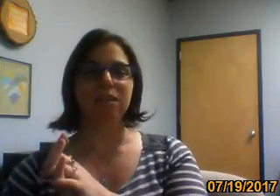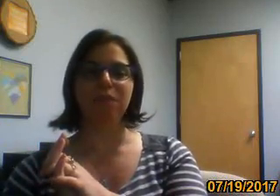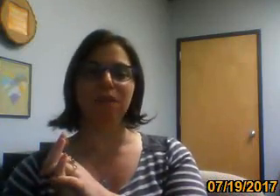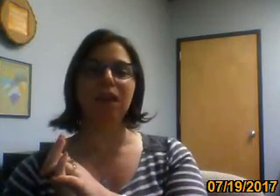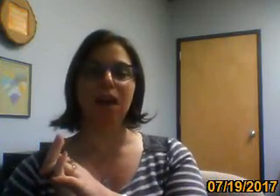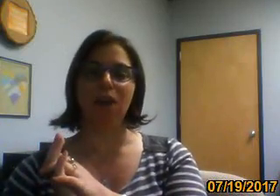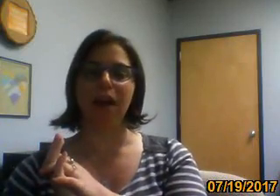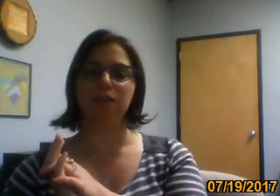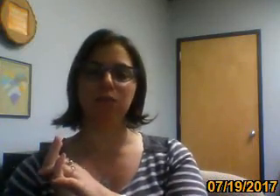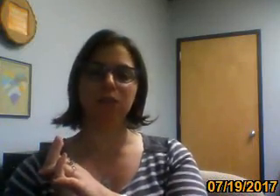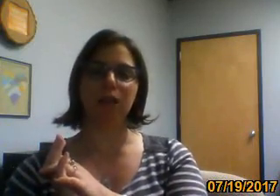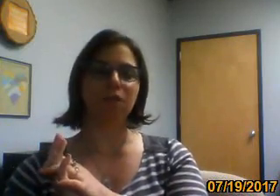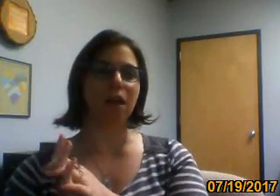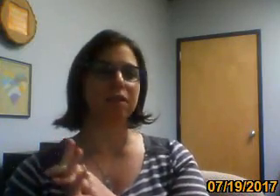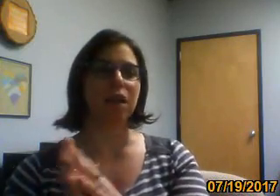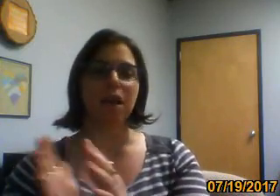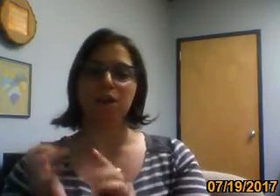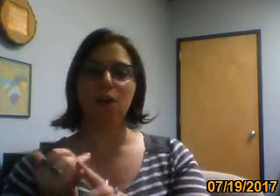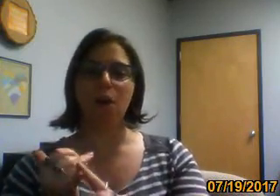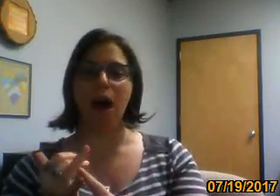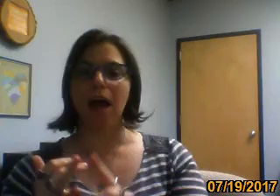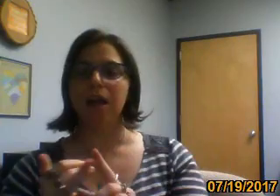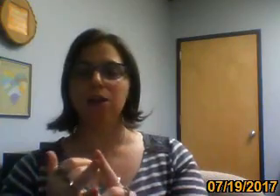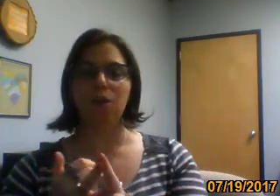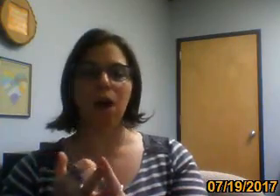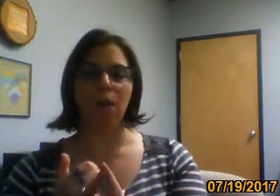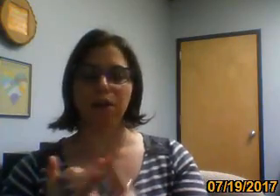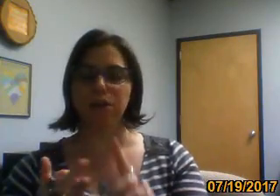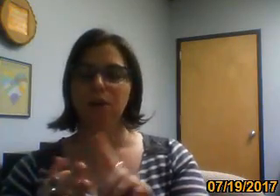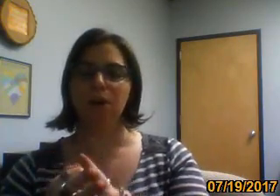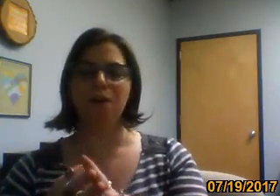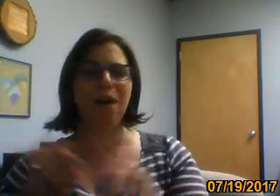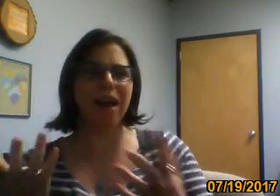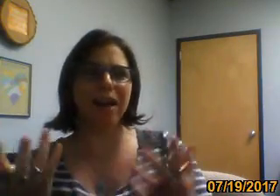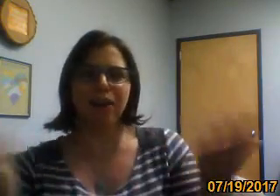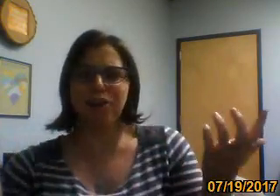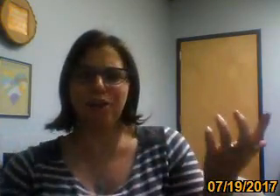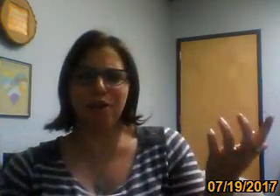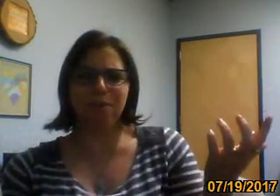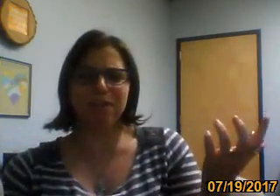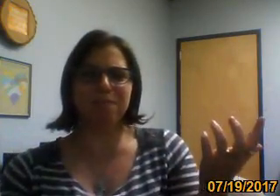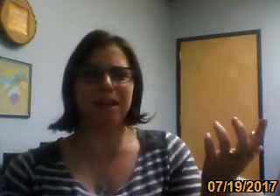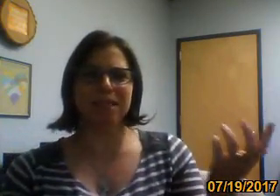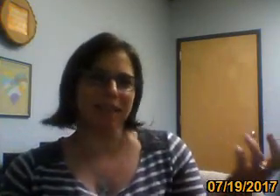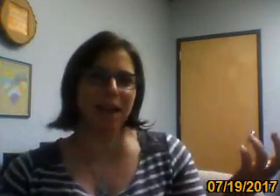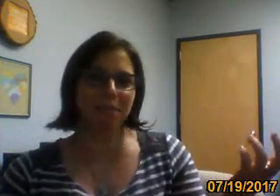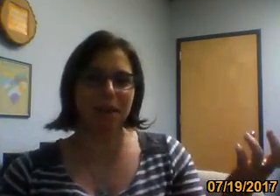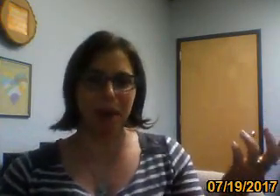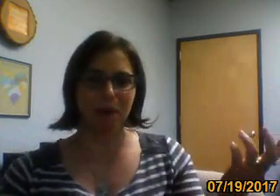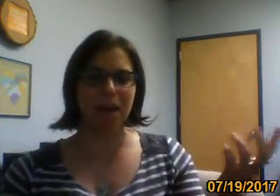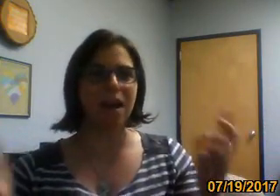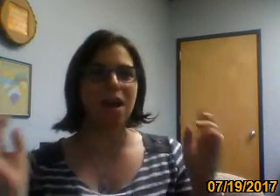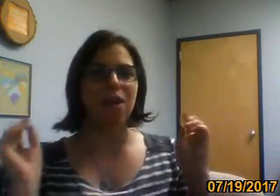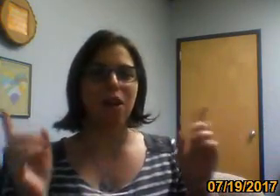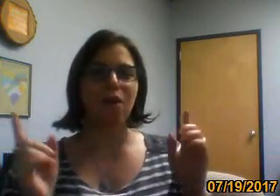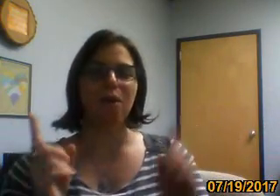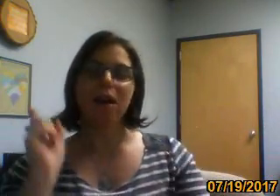asked him if he ever had suicidal thoughts. No, hi, no, how are you? No, hey, your artwork's amazing. Tell me about it. No,